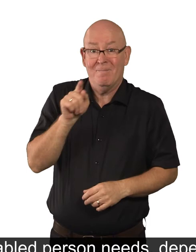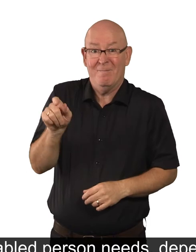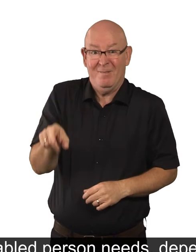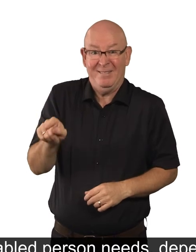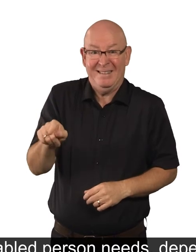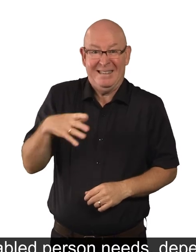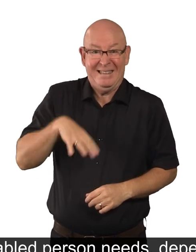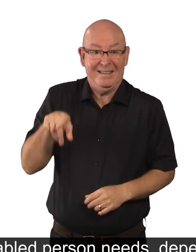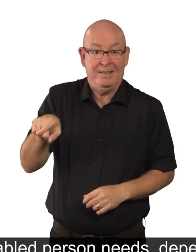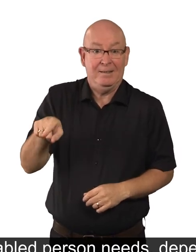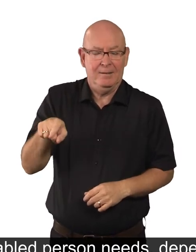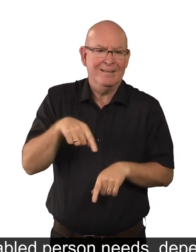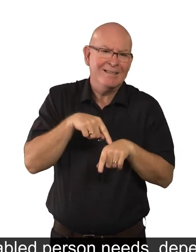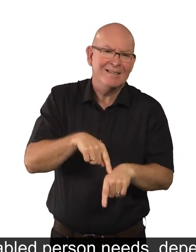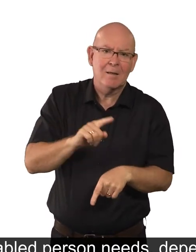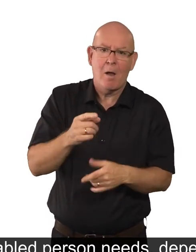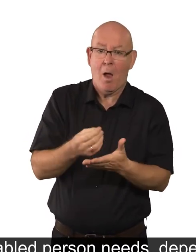depending on how much money they have.